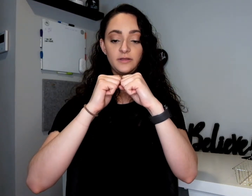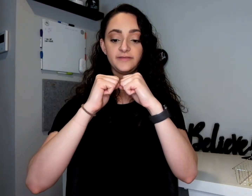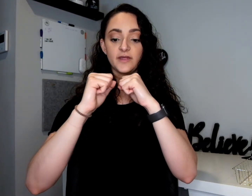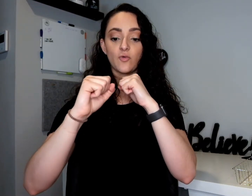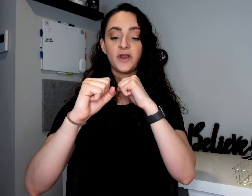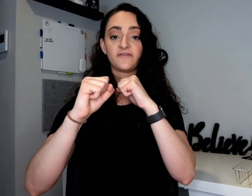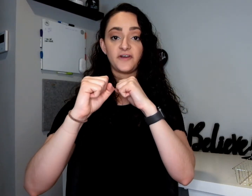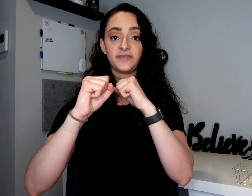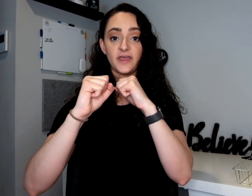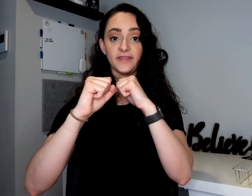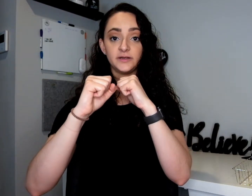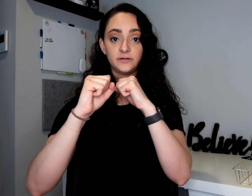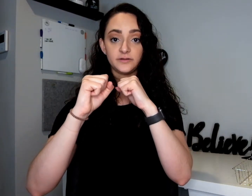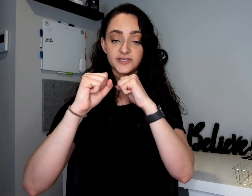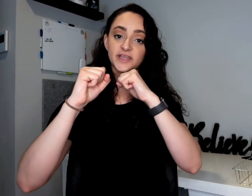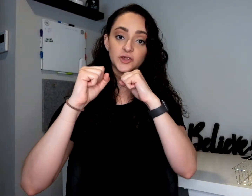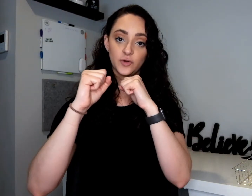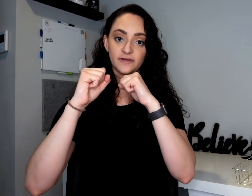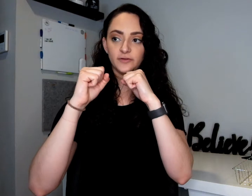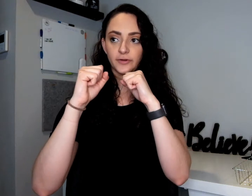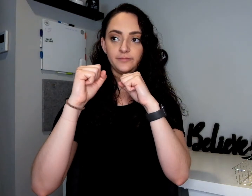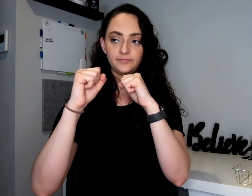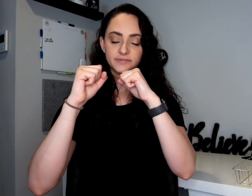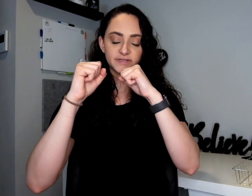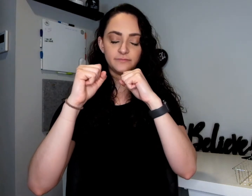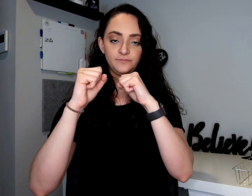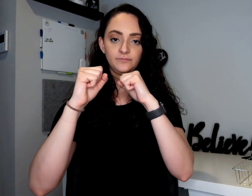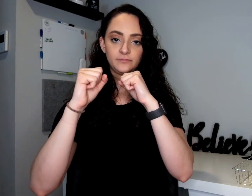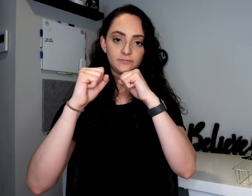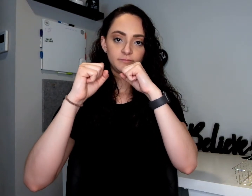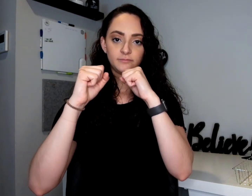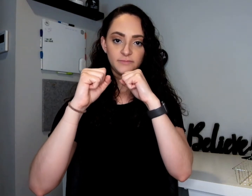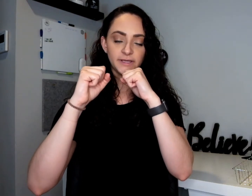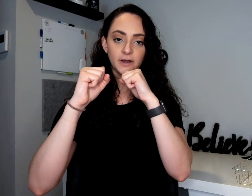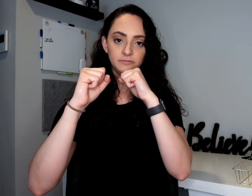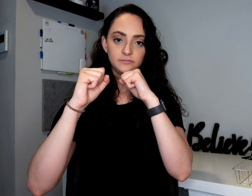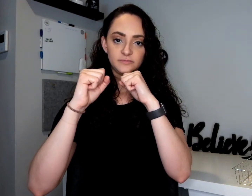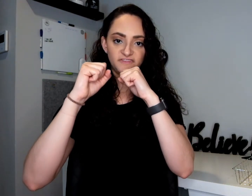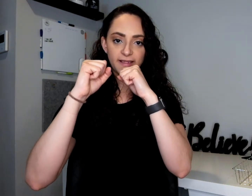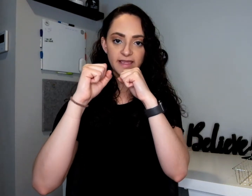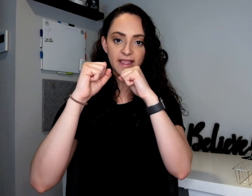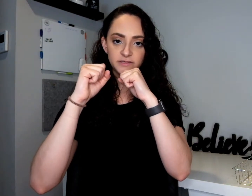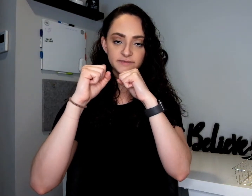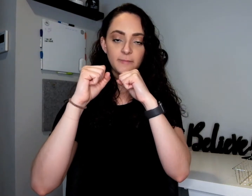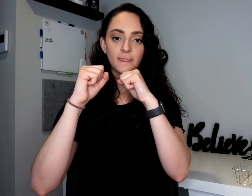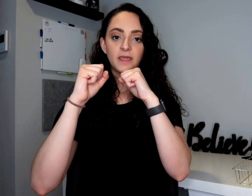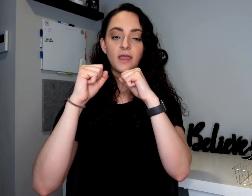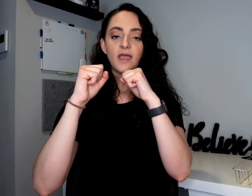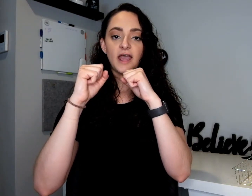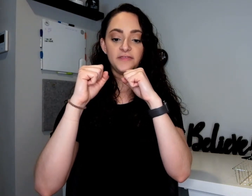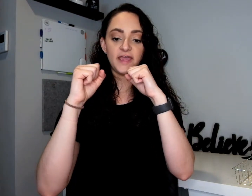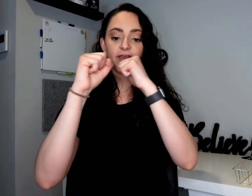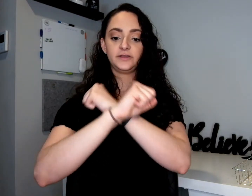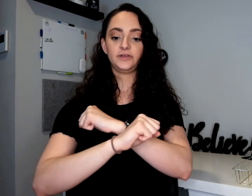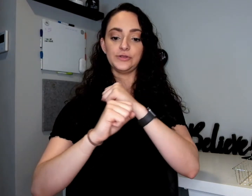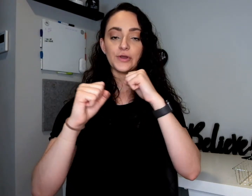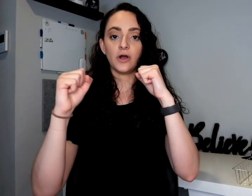They're one in front of the other, just like you would if you were to, you know, fight, I guess. And then you go